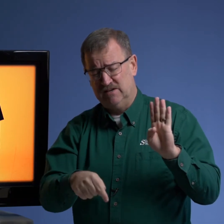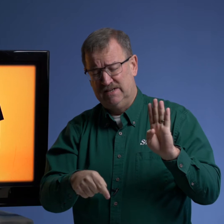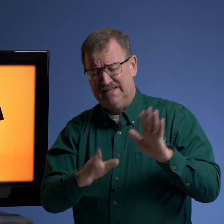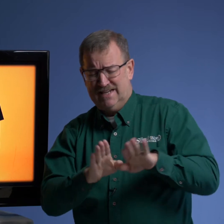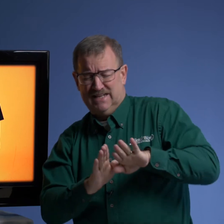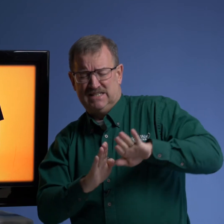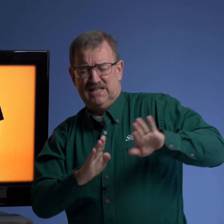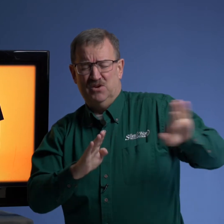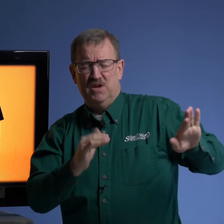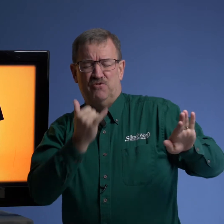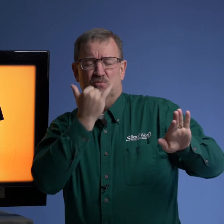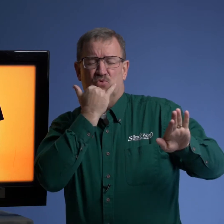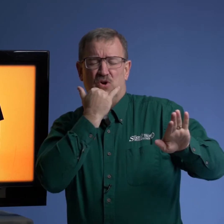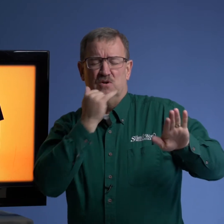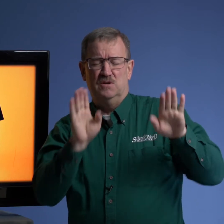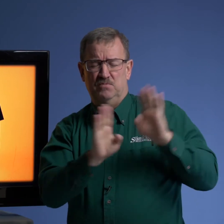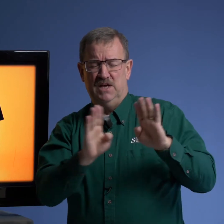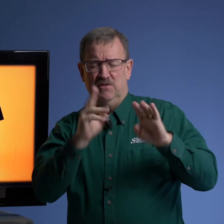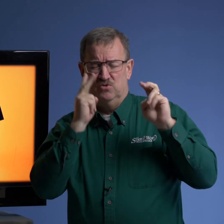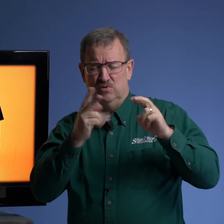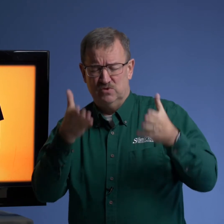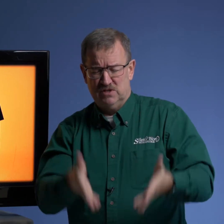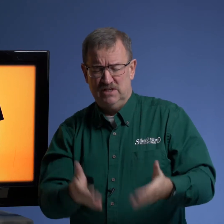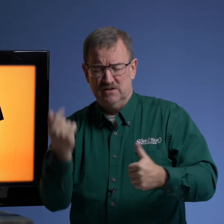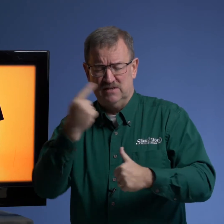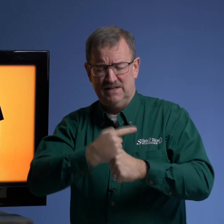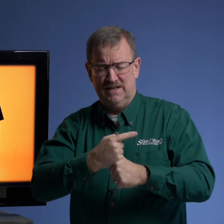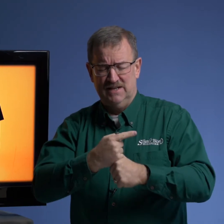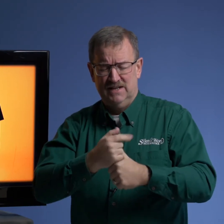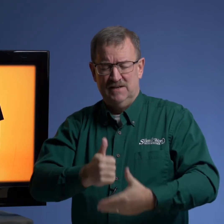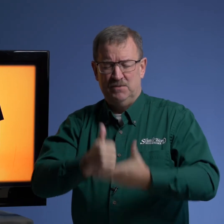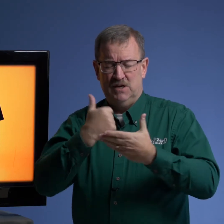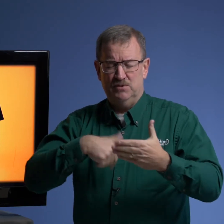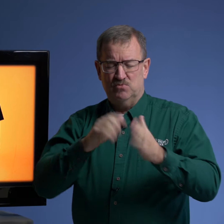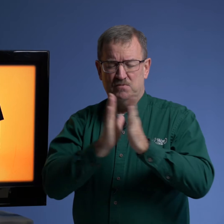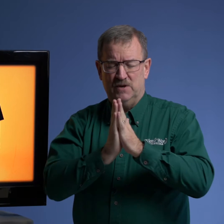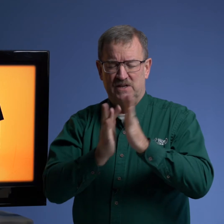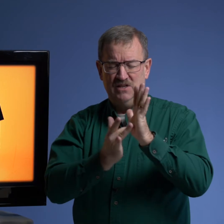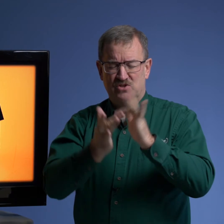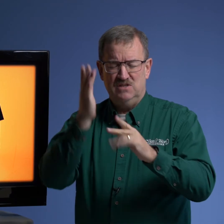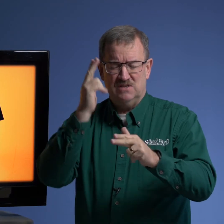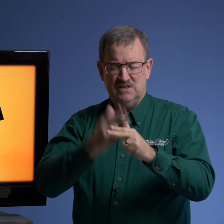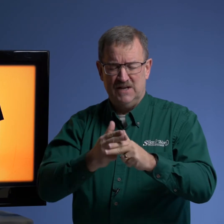and stay away from wrong behavior we will see here today help us we pray in jesus name